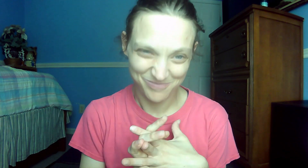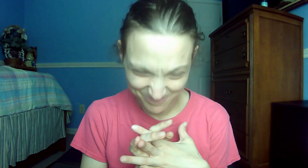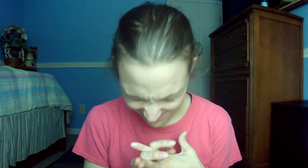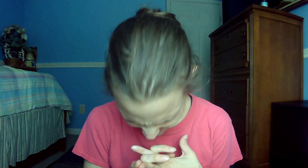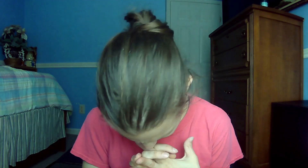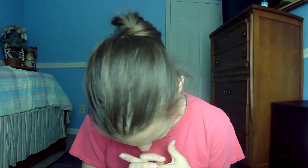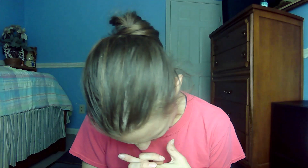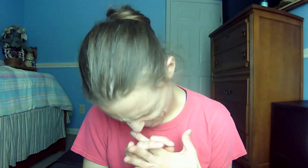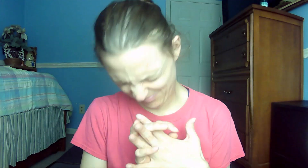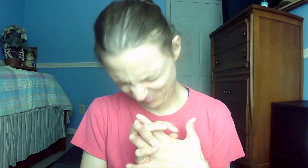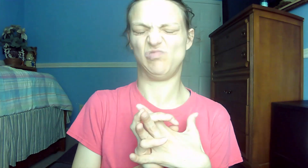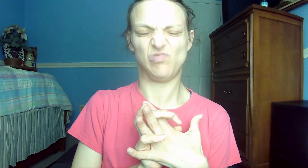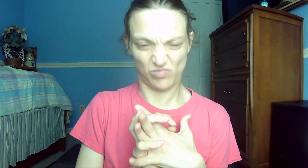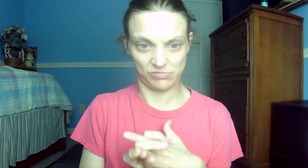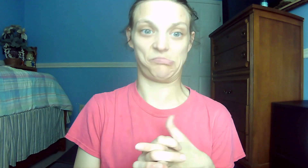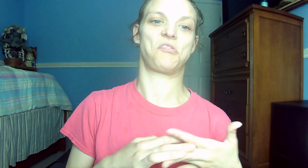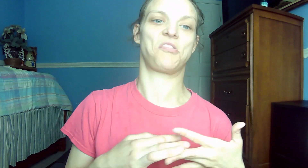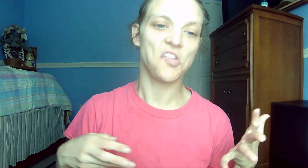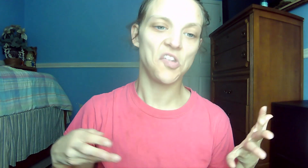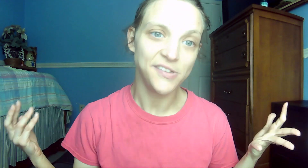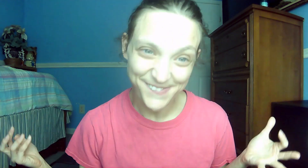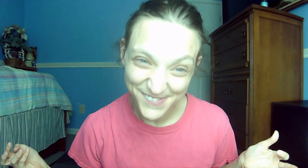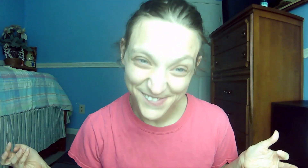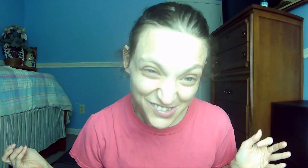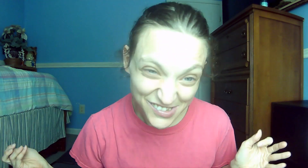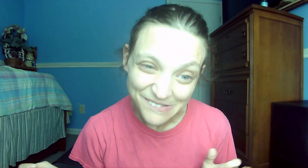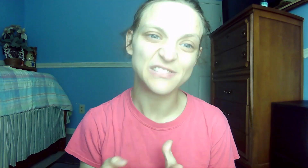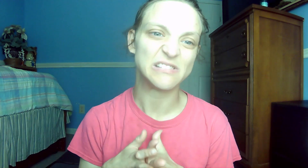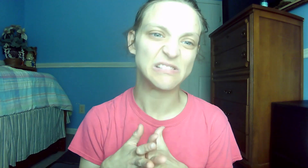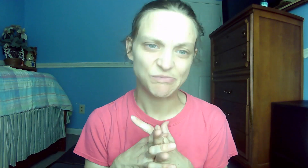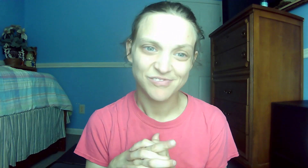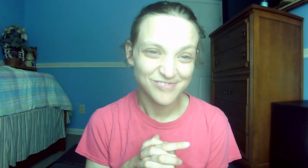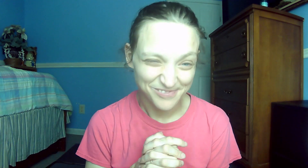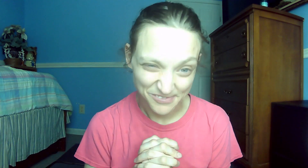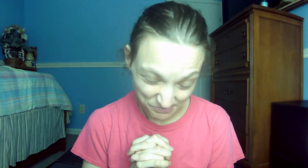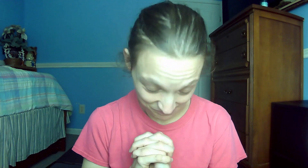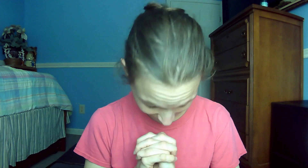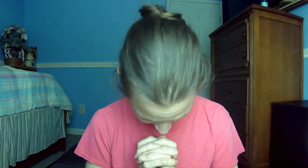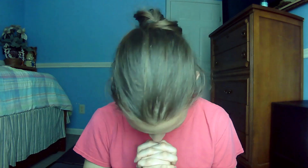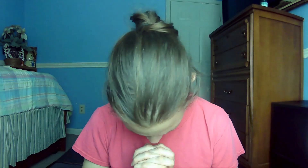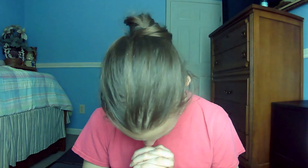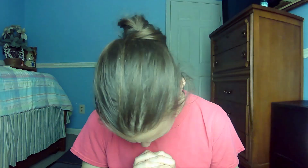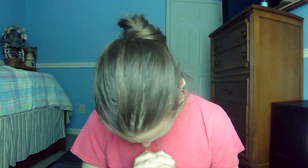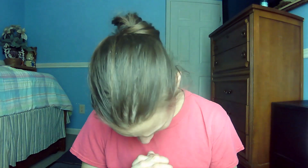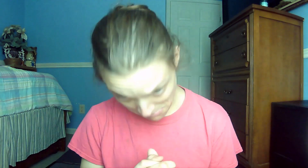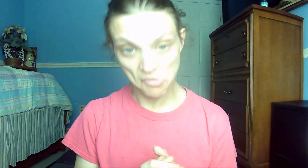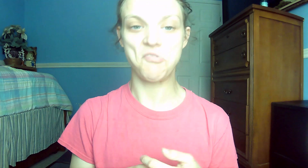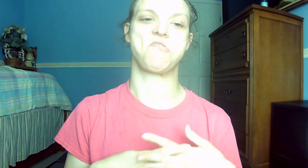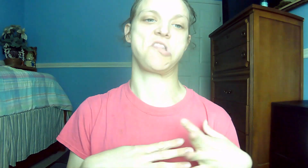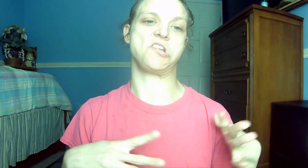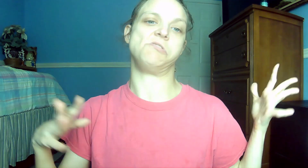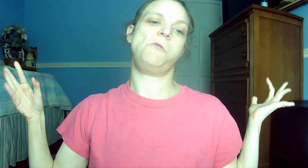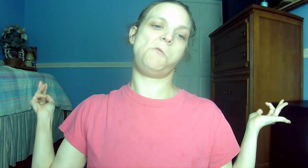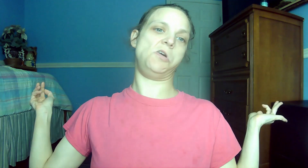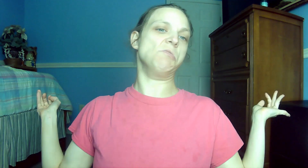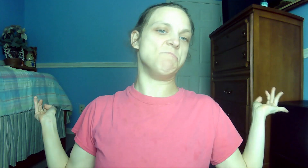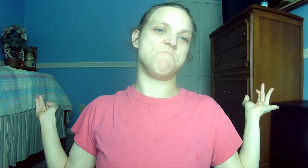68. John 8.32 Then you will know the truth, and the truth will set you free. 69.